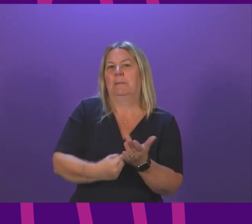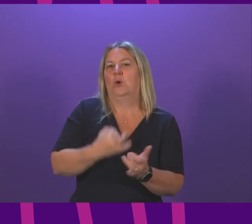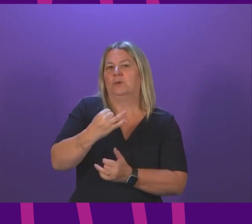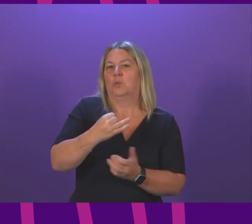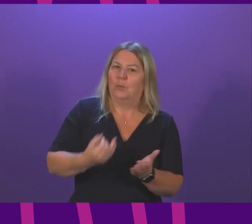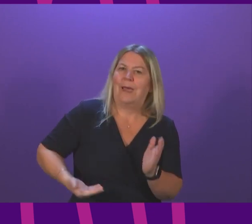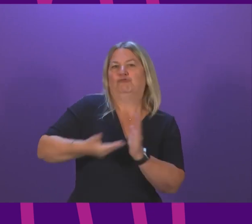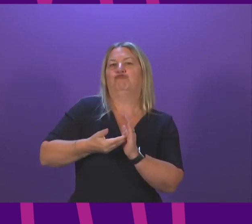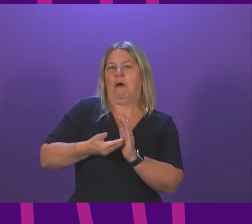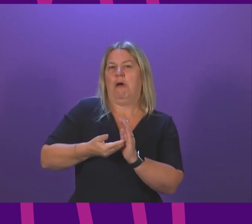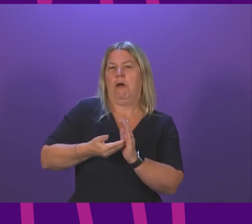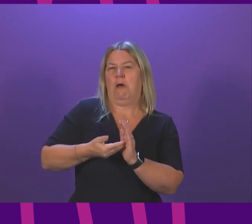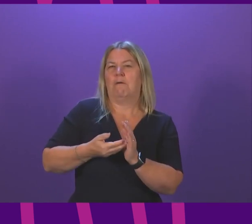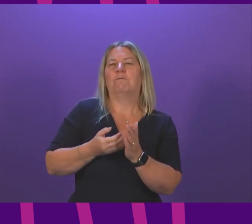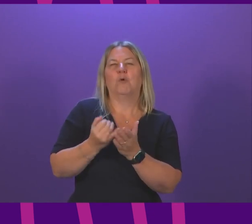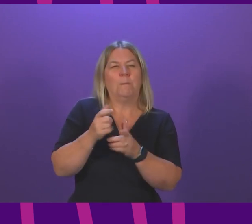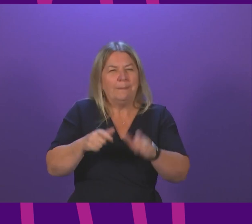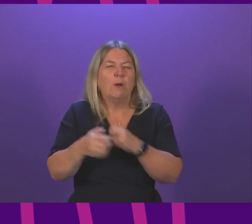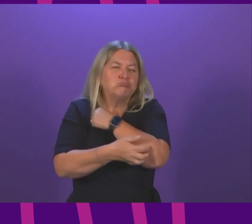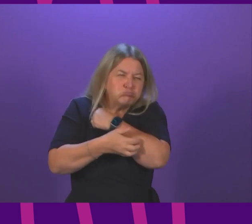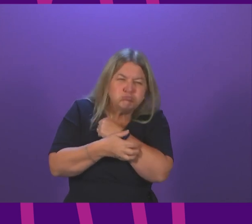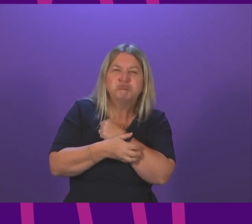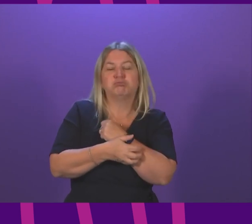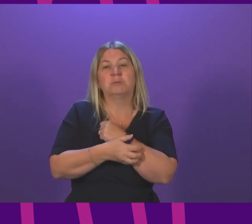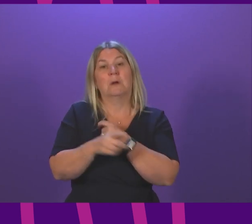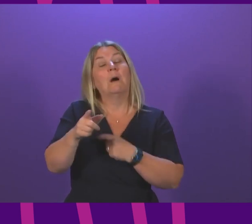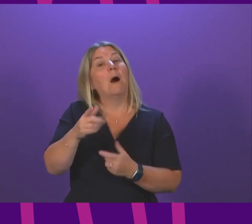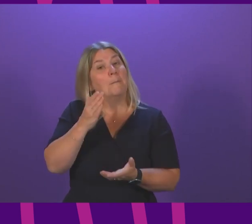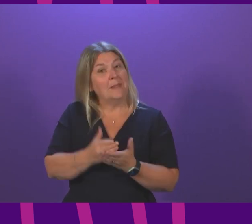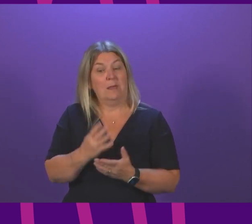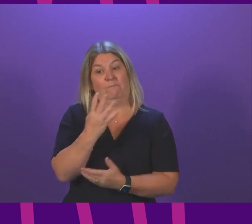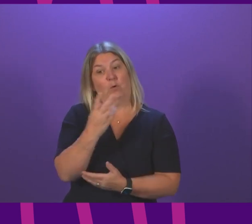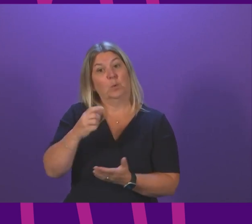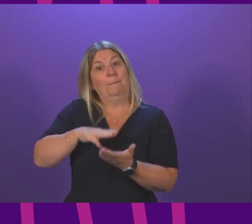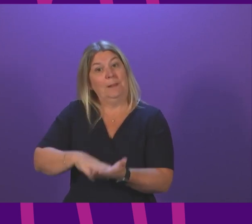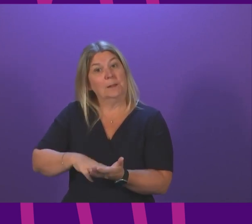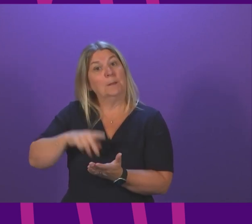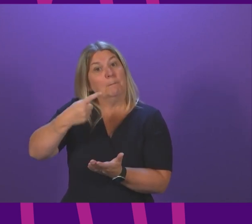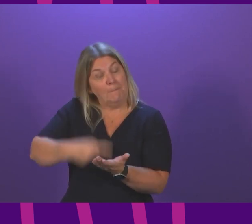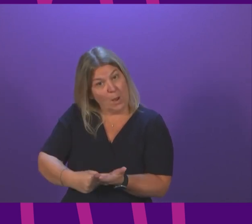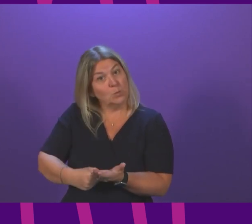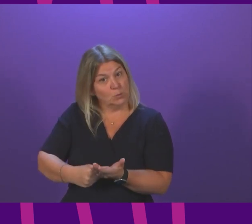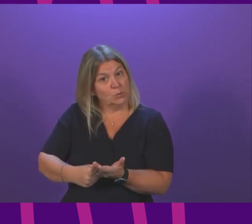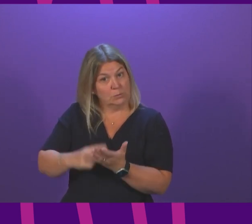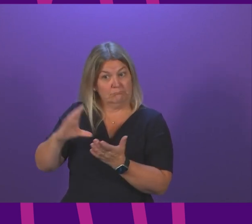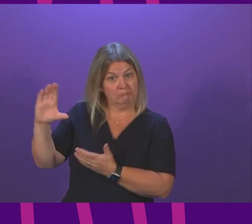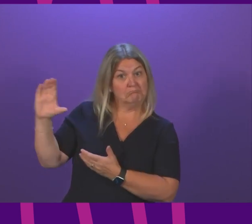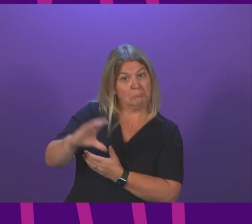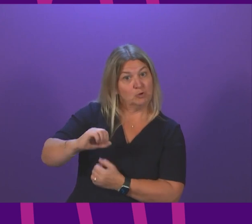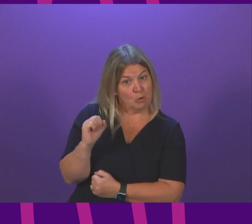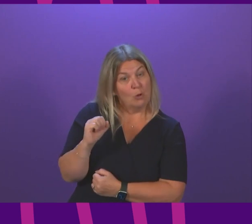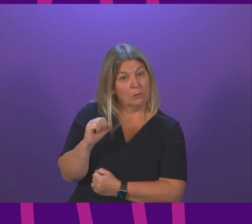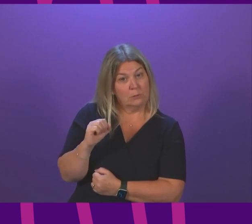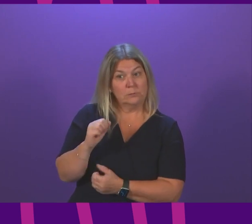winter. And today we learnt that the Scottish Government will receive an additional £41 million to support hard-pressed families over the coming months.